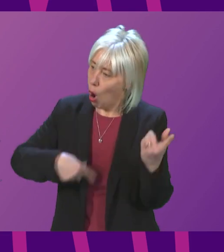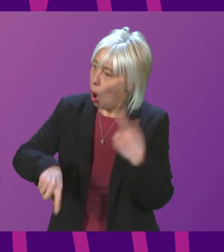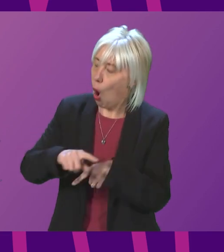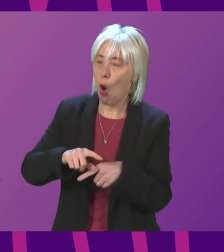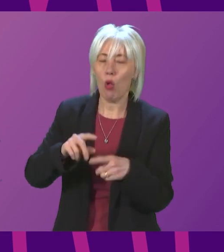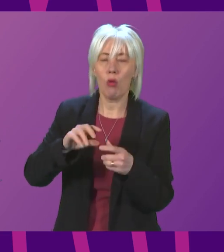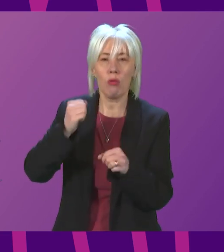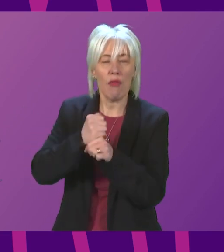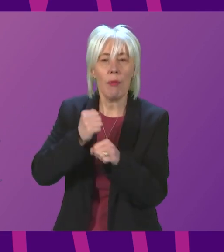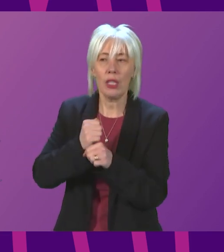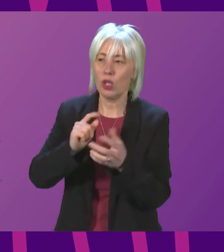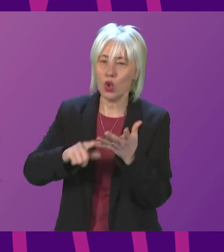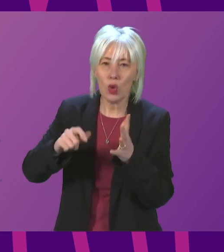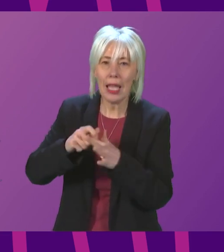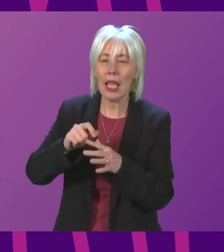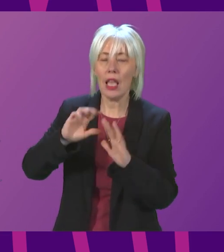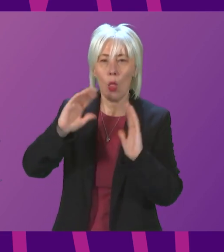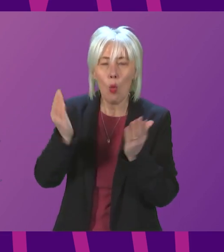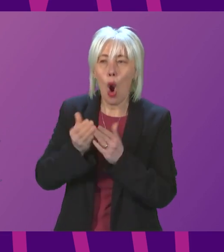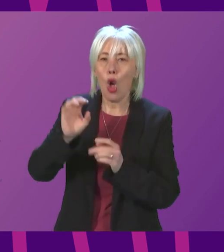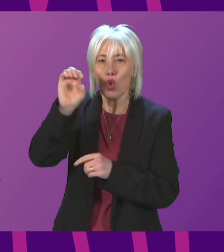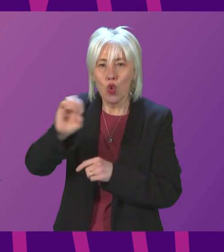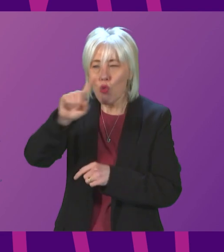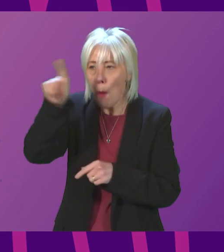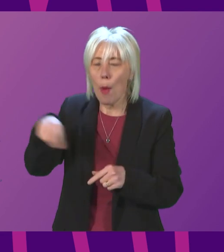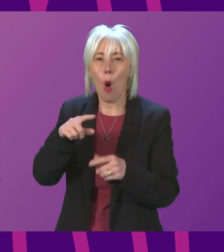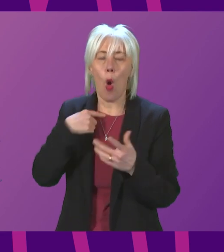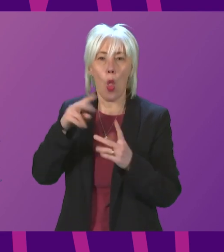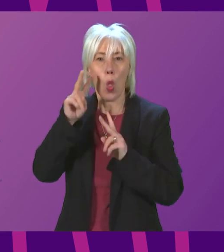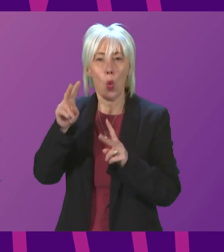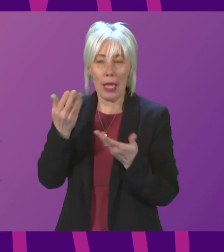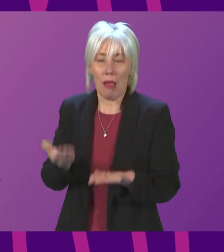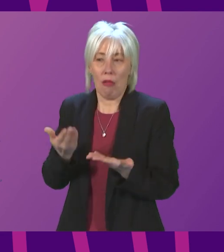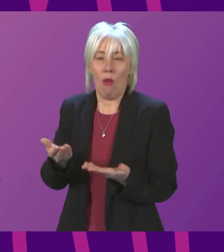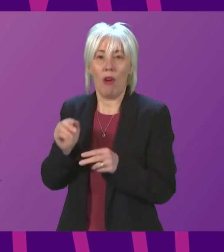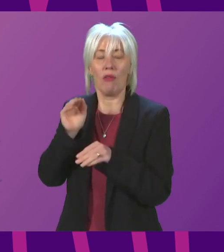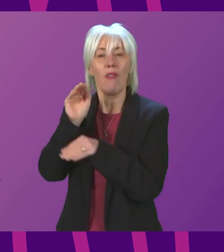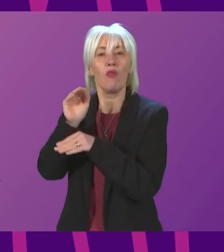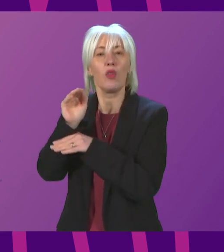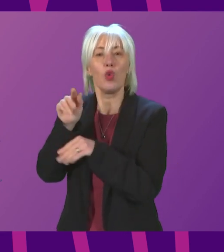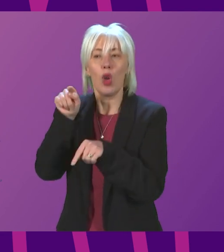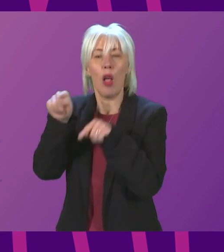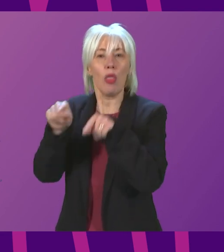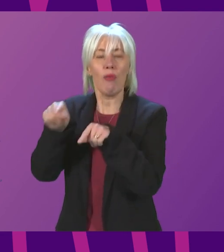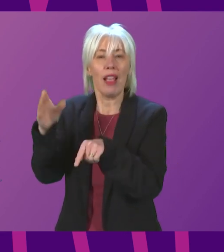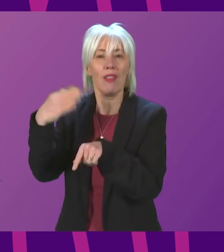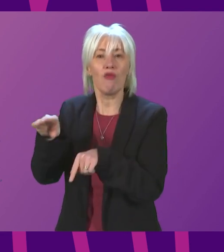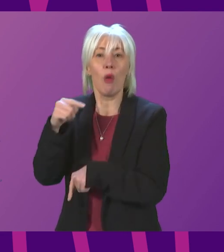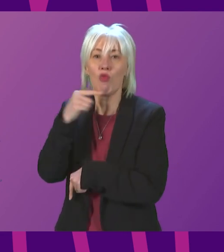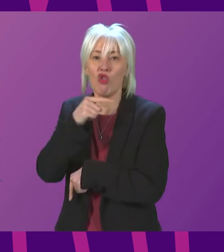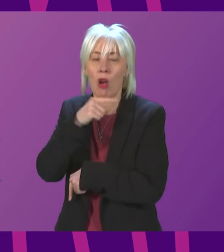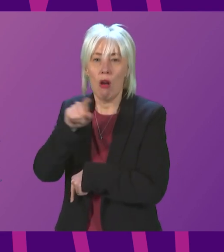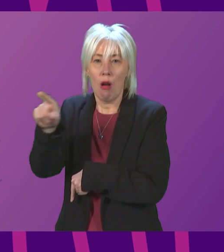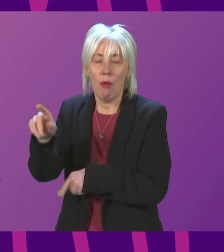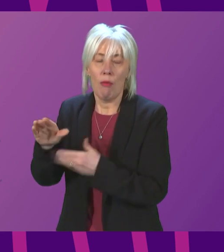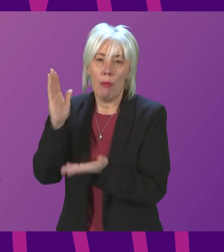around Europe and across the world as they seek to deal with the current and future threats from Russia. But above all else, we have to make it very clear